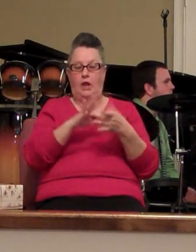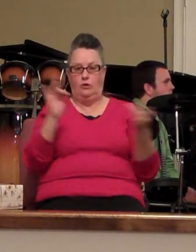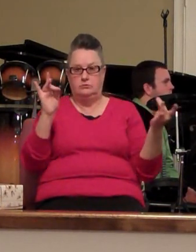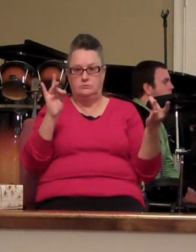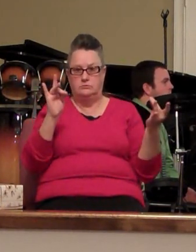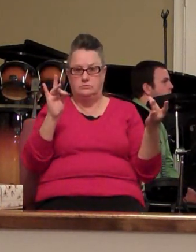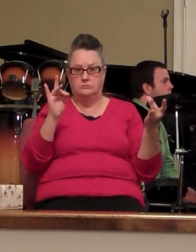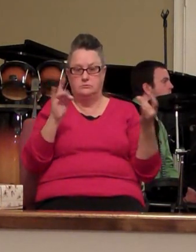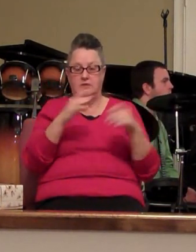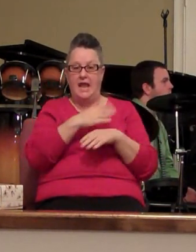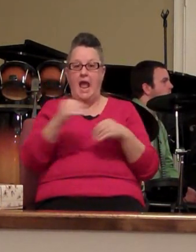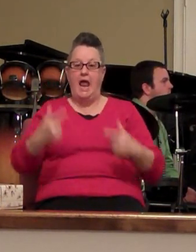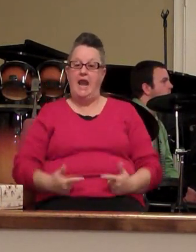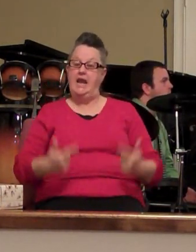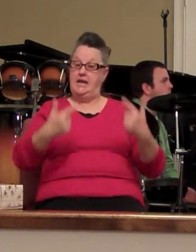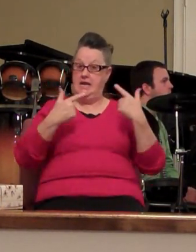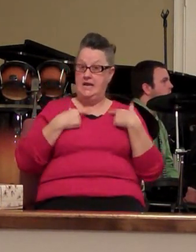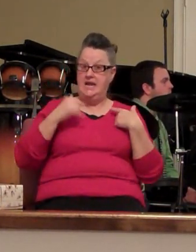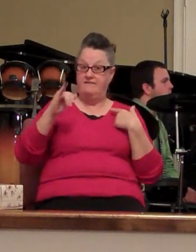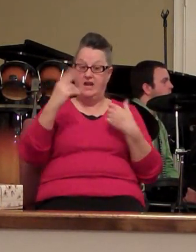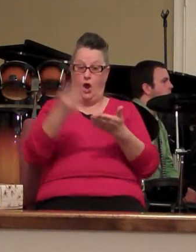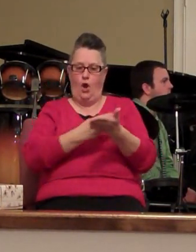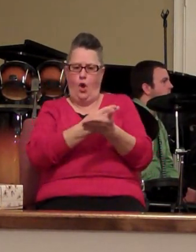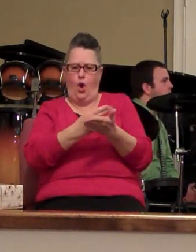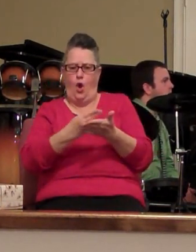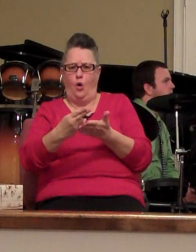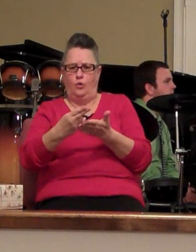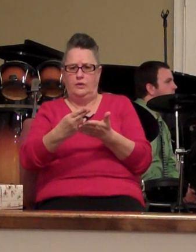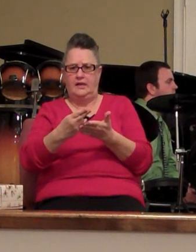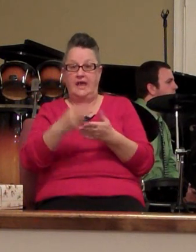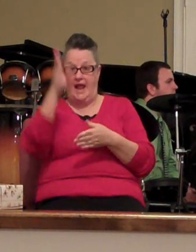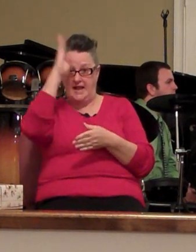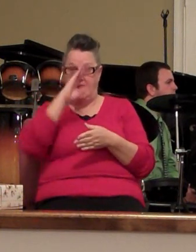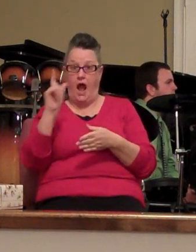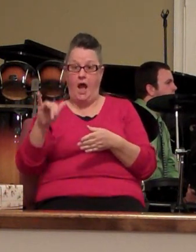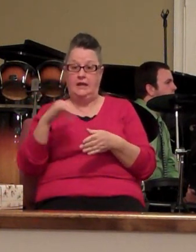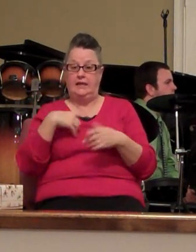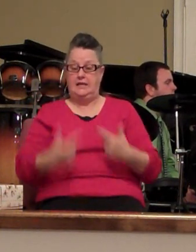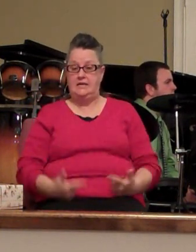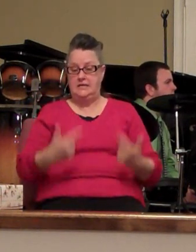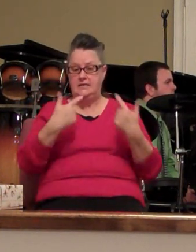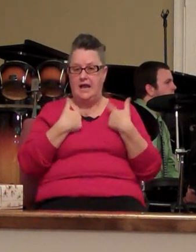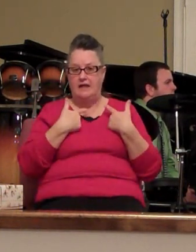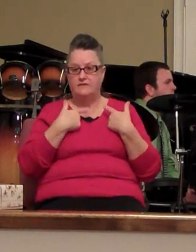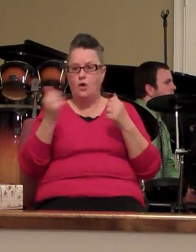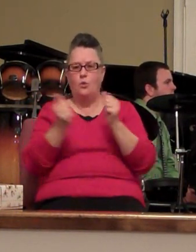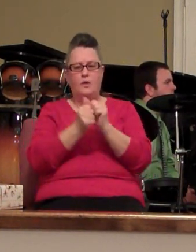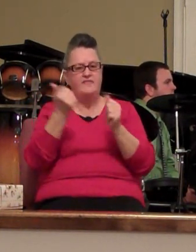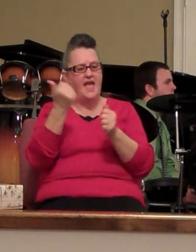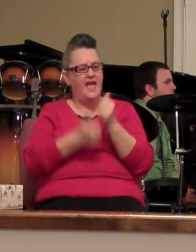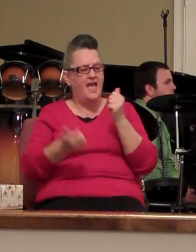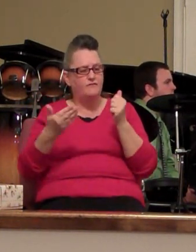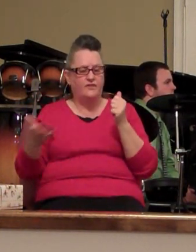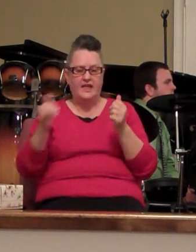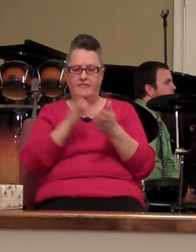and living a holy and godly life with everything that is within you